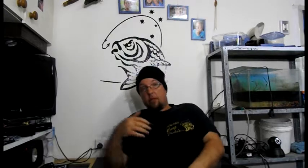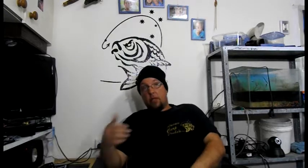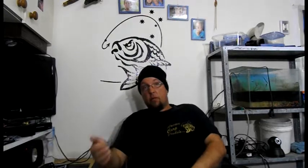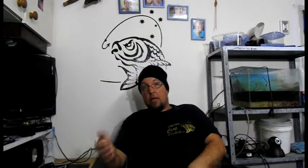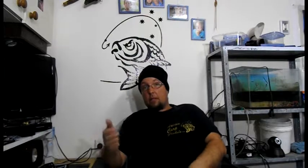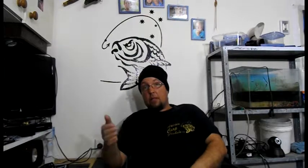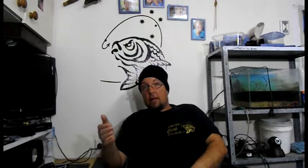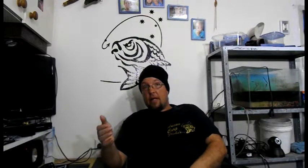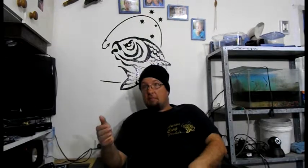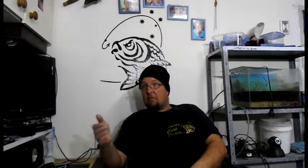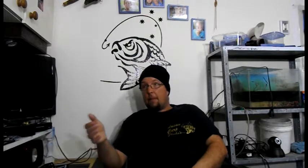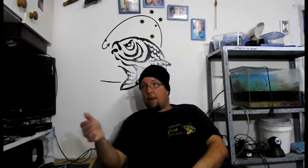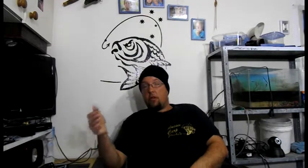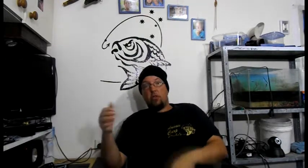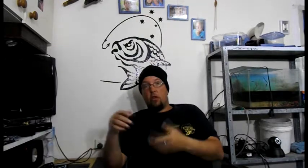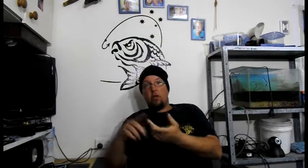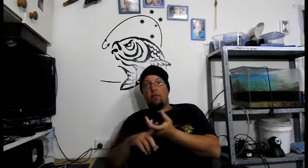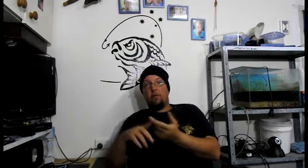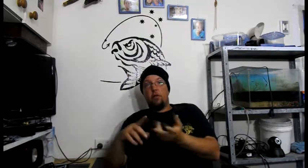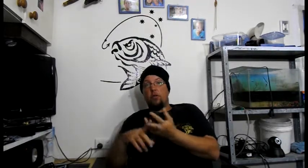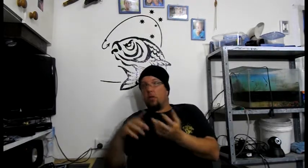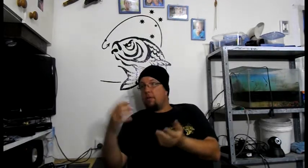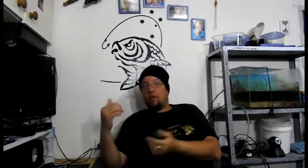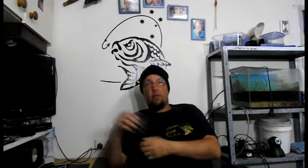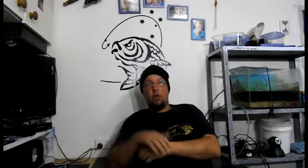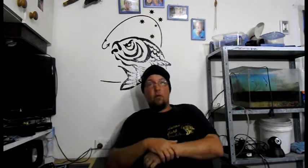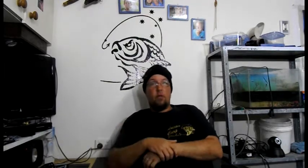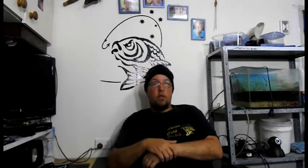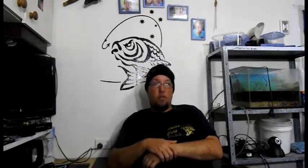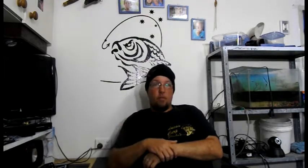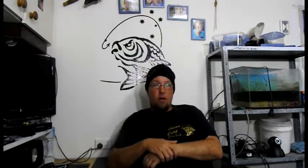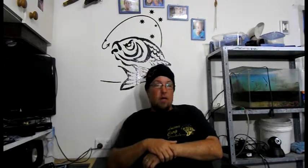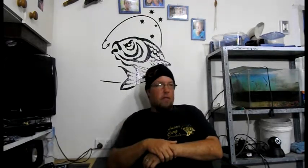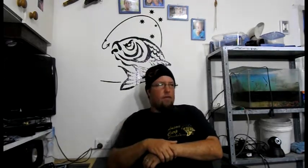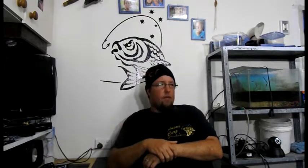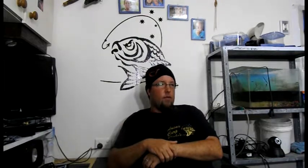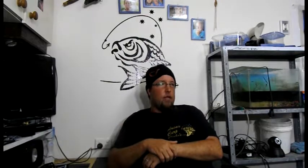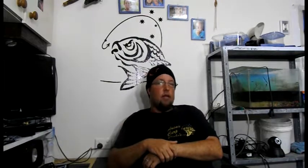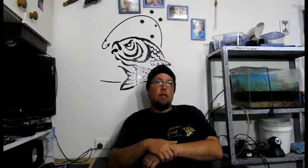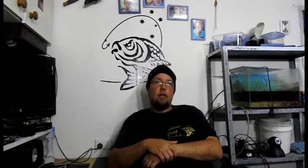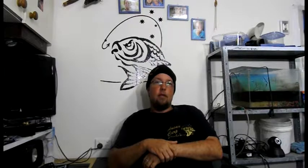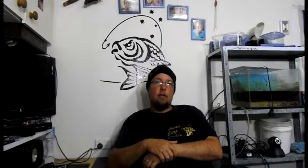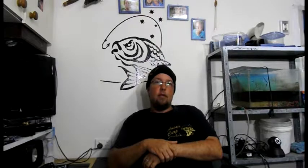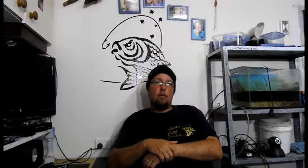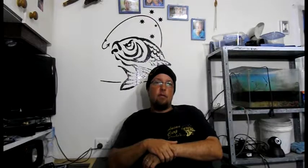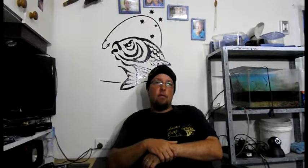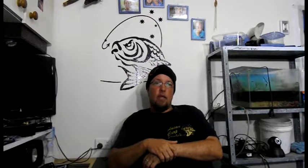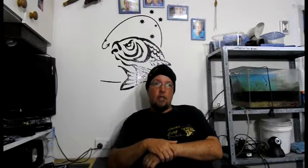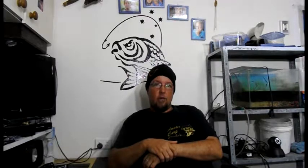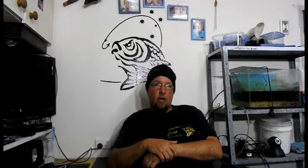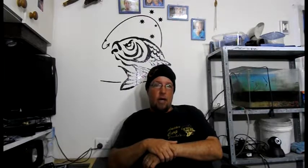still going to be spending a couple of hundred dollars on food and equipment and fuels and supplies and that for the weekend. Next time I go.